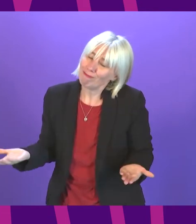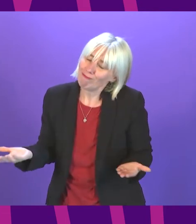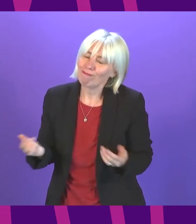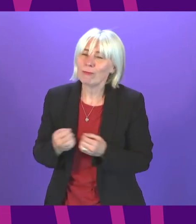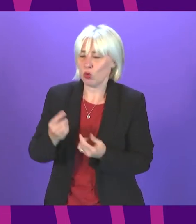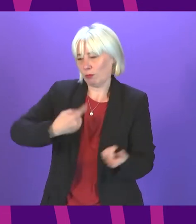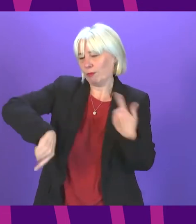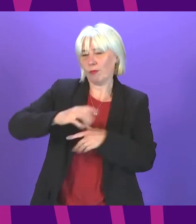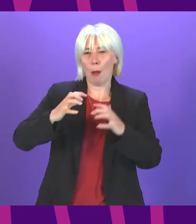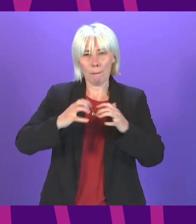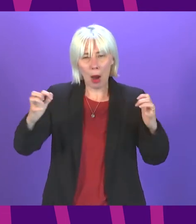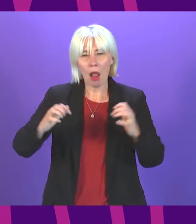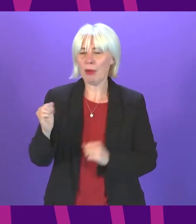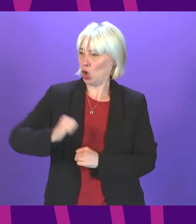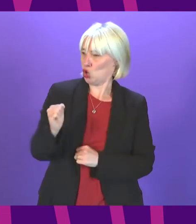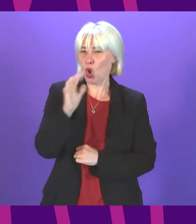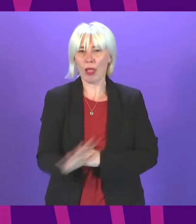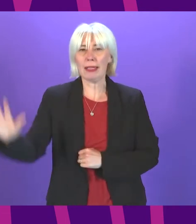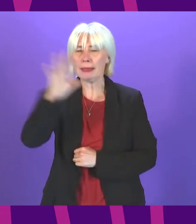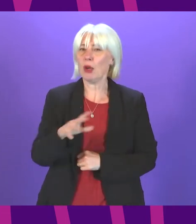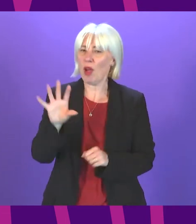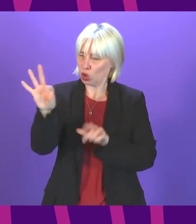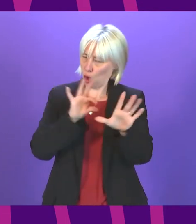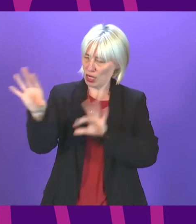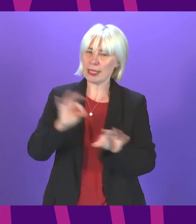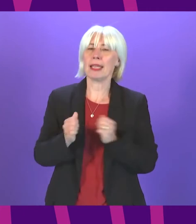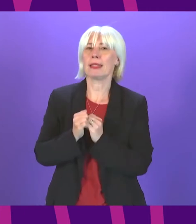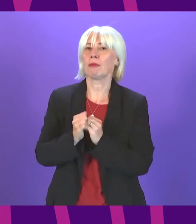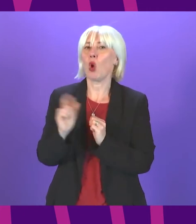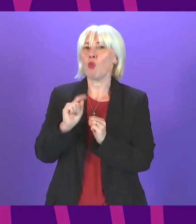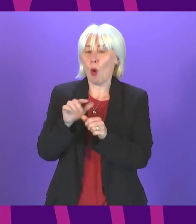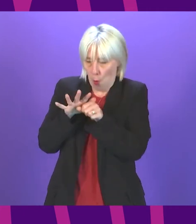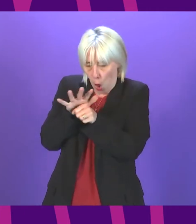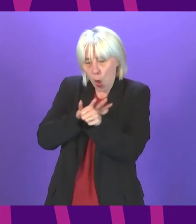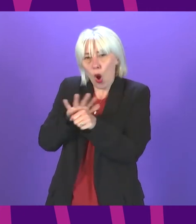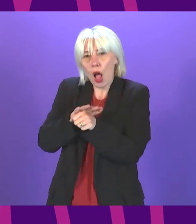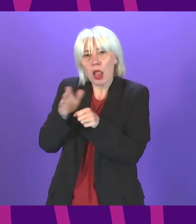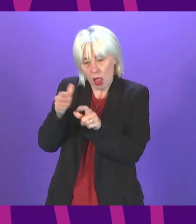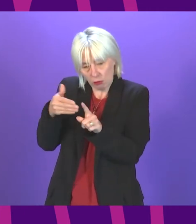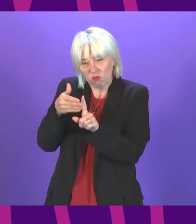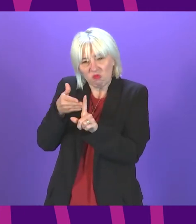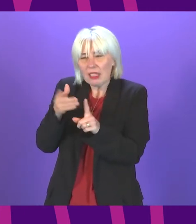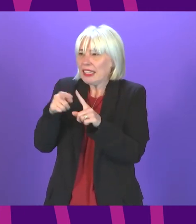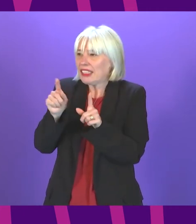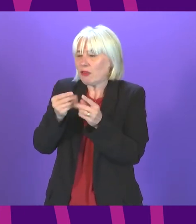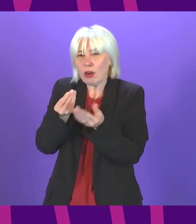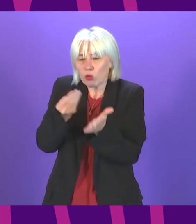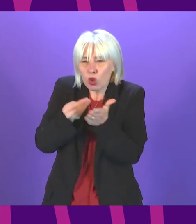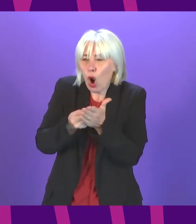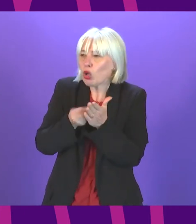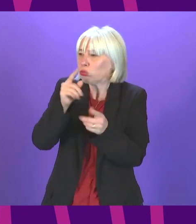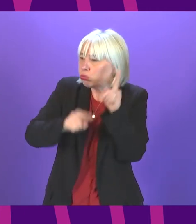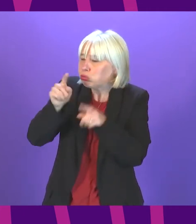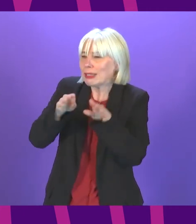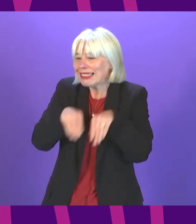we as a parliament and as a country have some choices to make do we want a more localised approach with different fees different standards